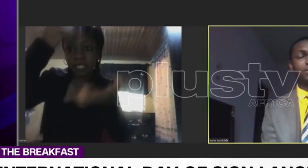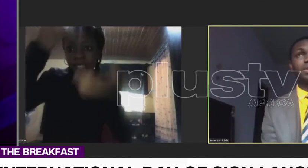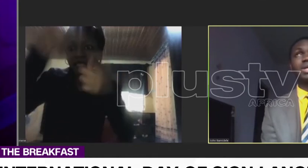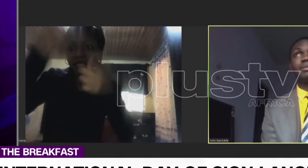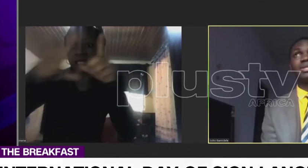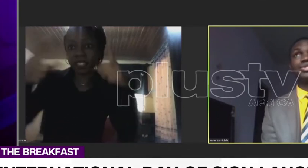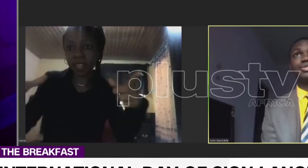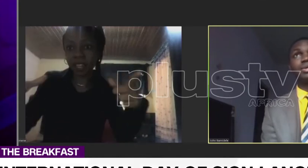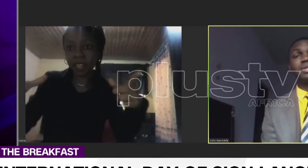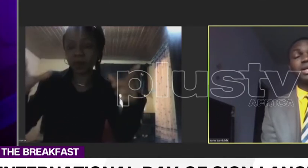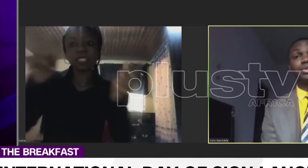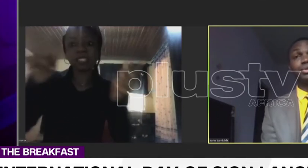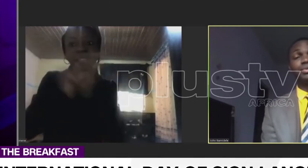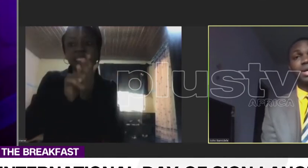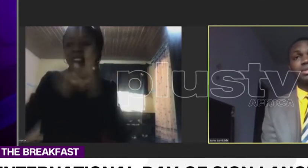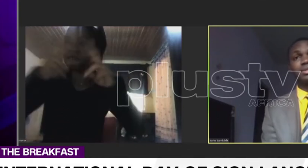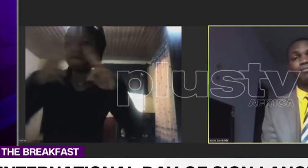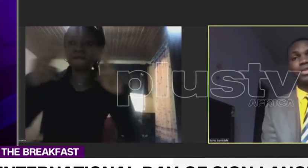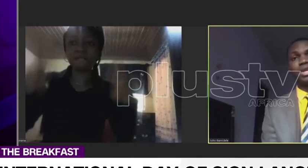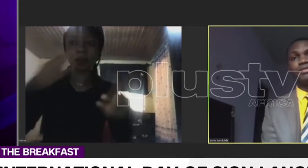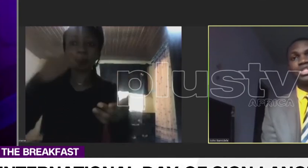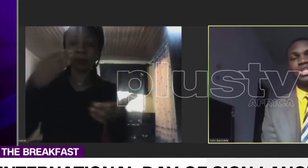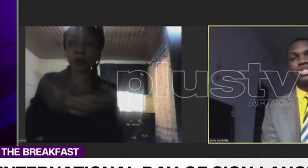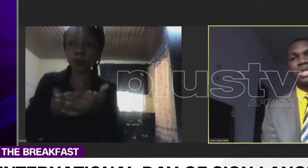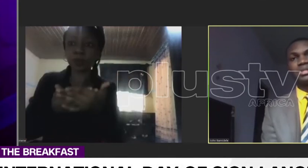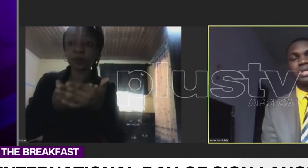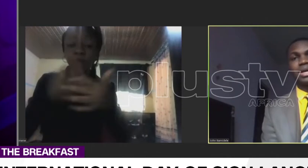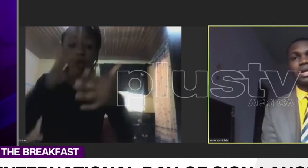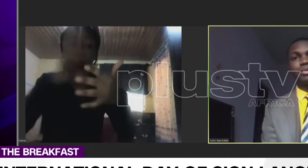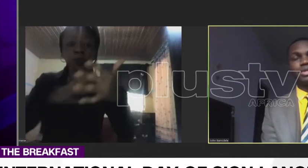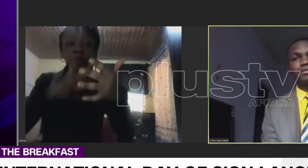times, there's a study that shows that if you teach a child sign language from